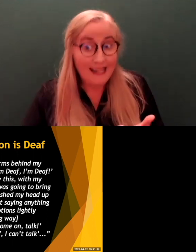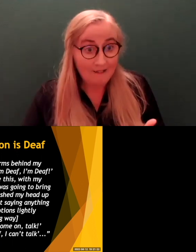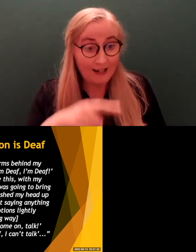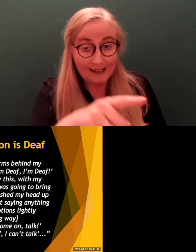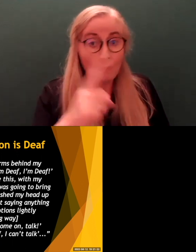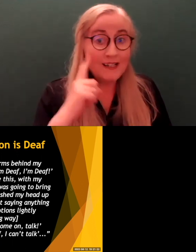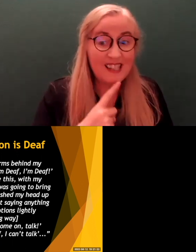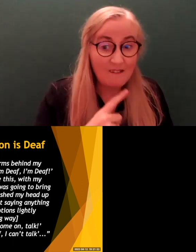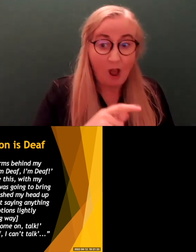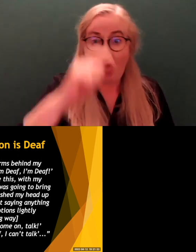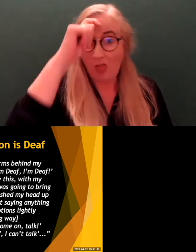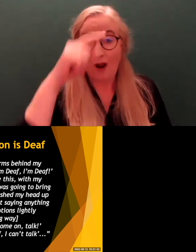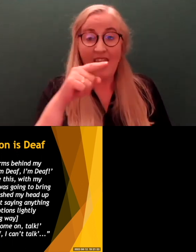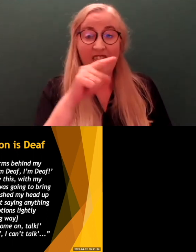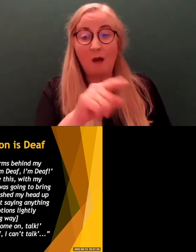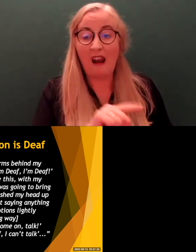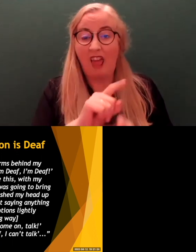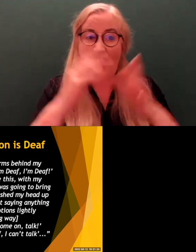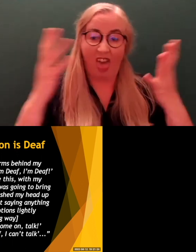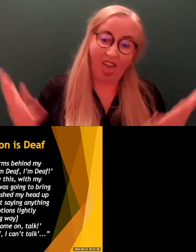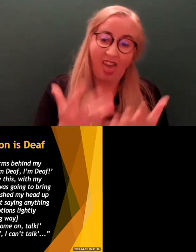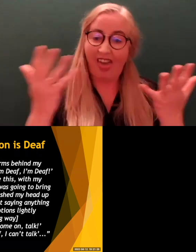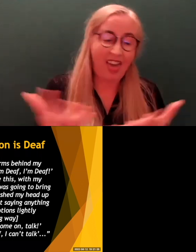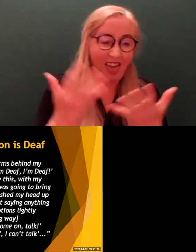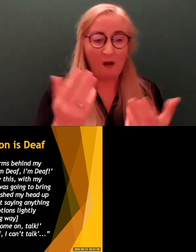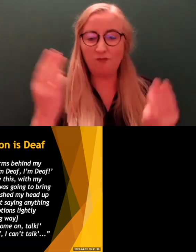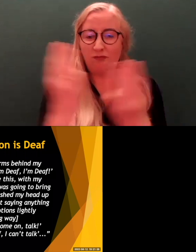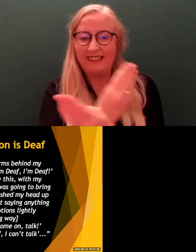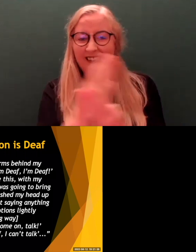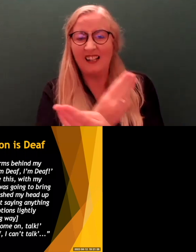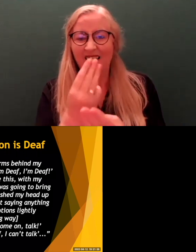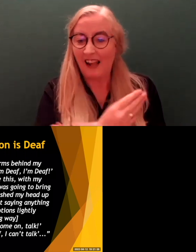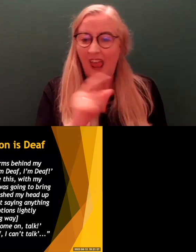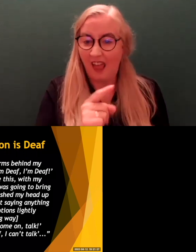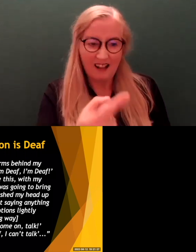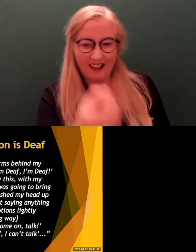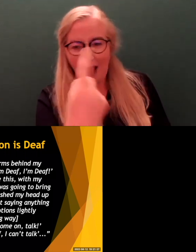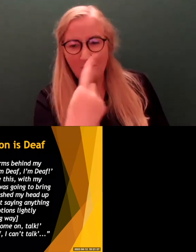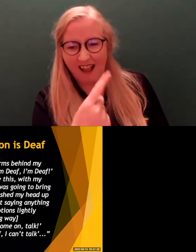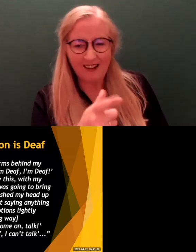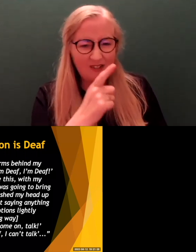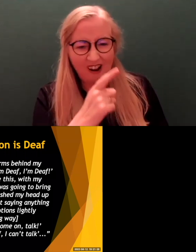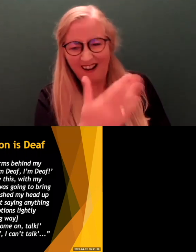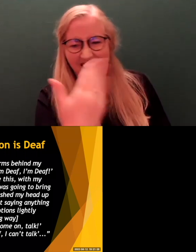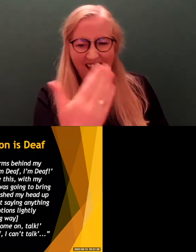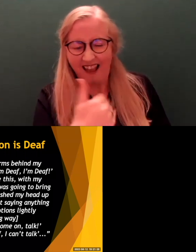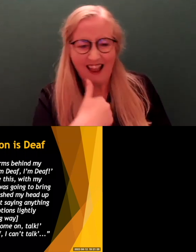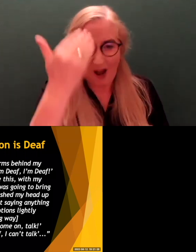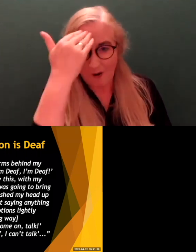they were sort of play acting or pretending and saying, come on, talk. know you can talk. When this person is deaf, right?